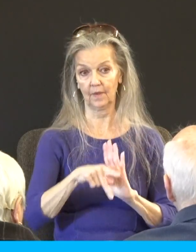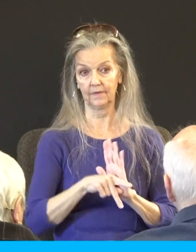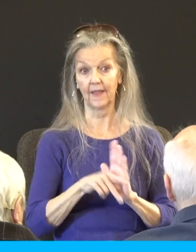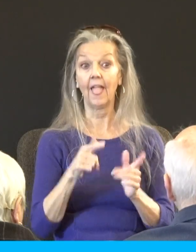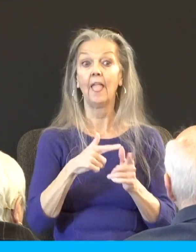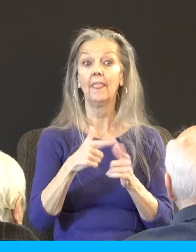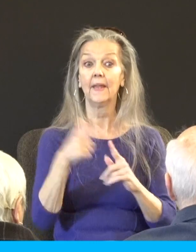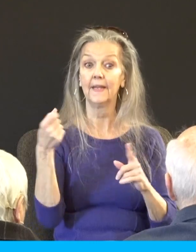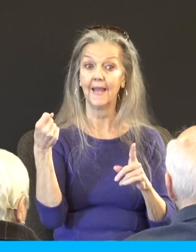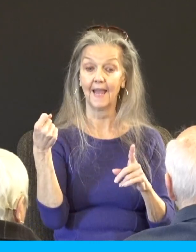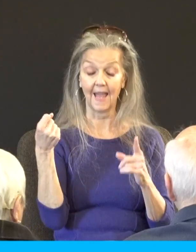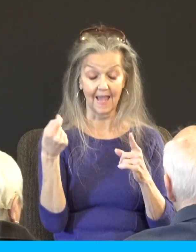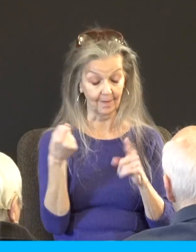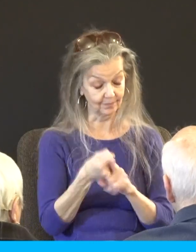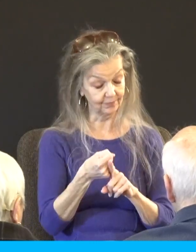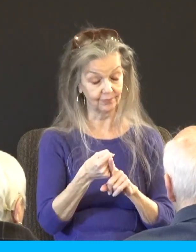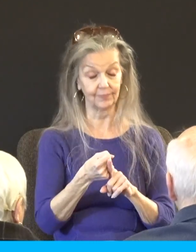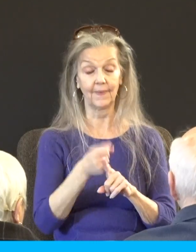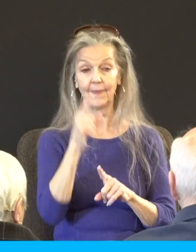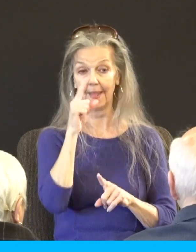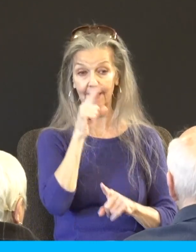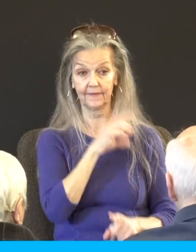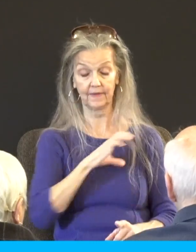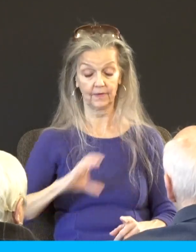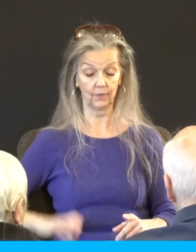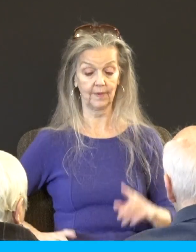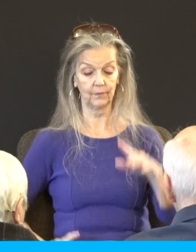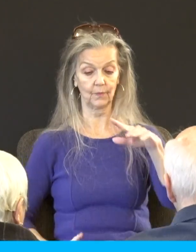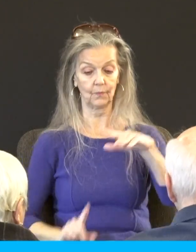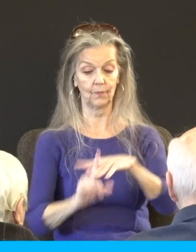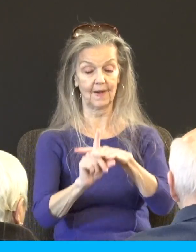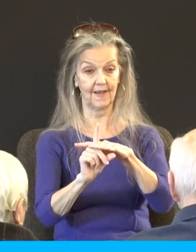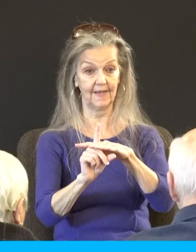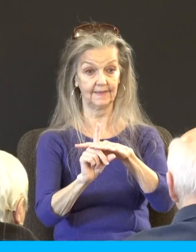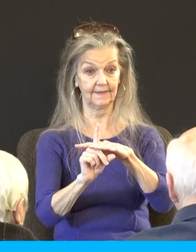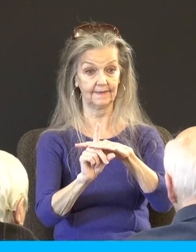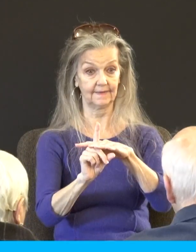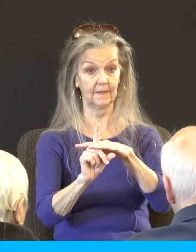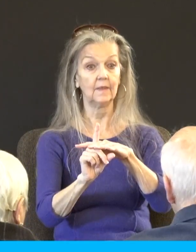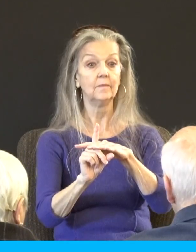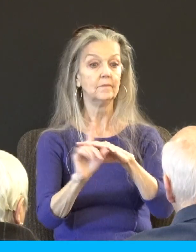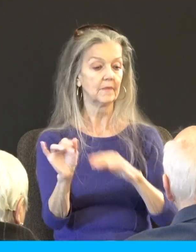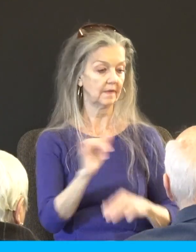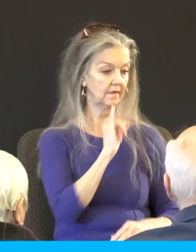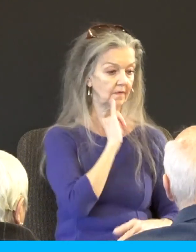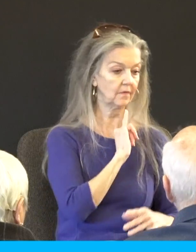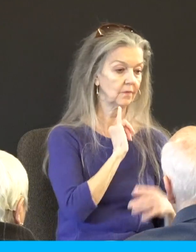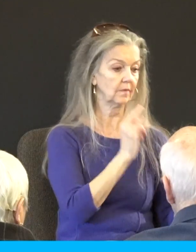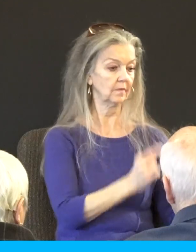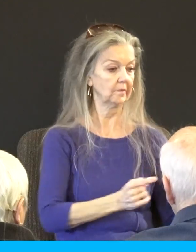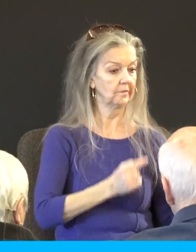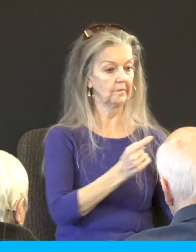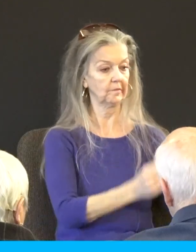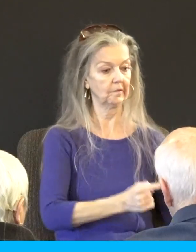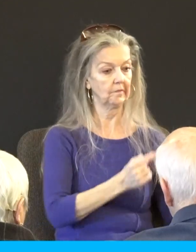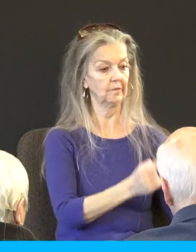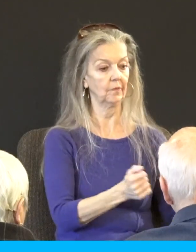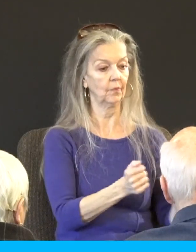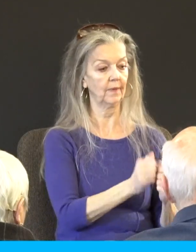an antichrist is going to rise. The antichrist rises as Israel is dealing with constant wars with their enemies, and the suggests